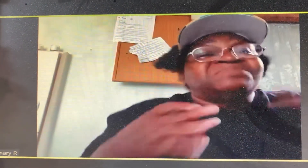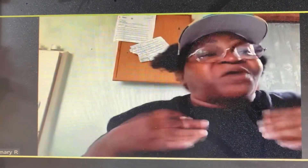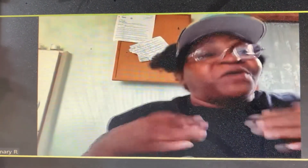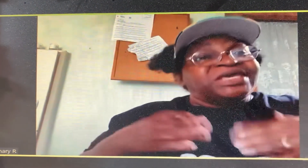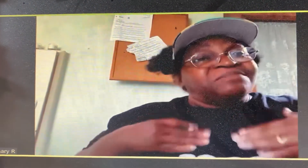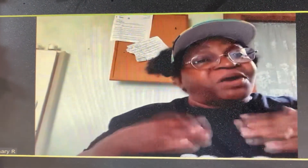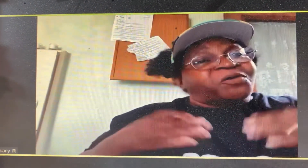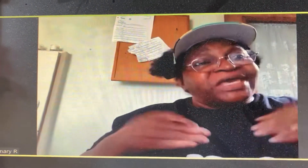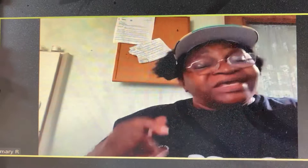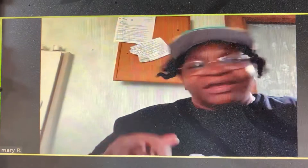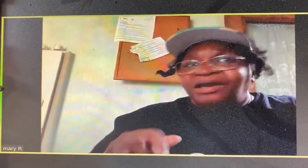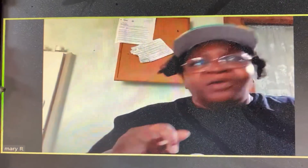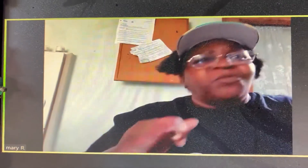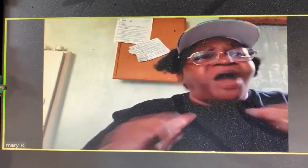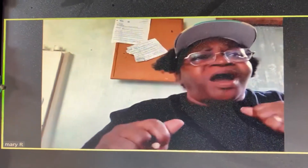queen, my queen. Wow.